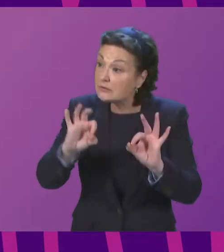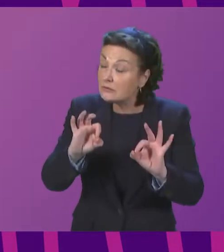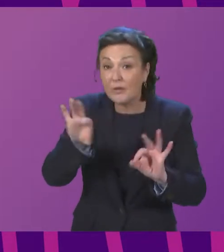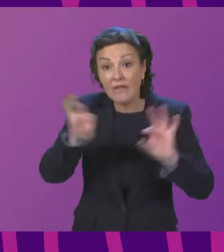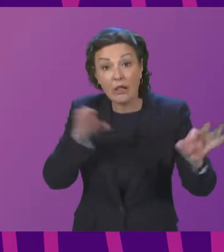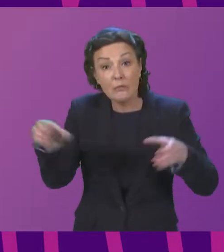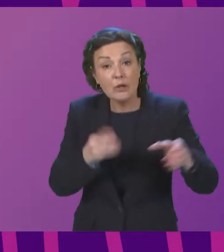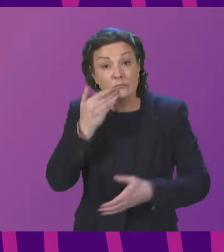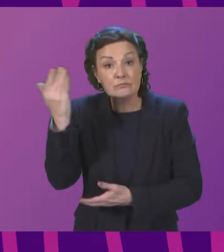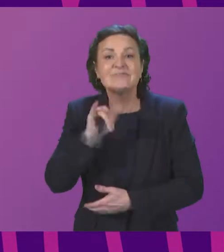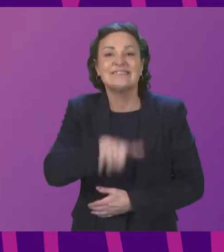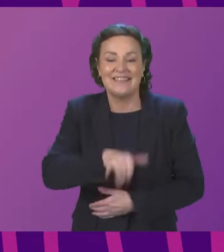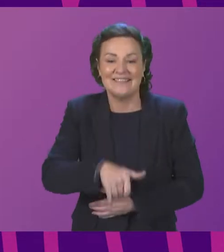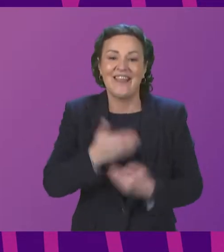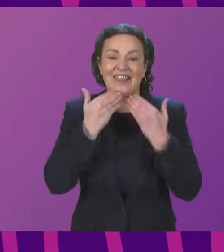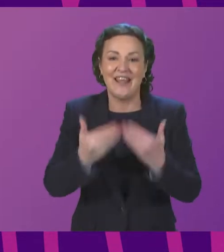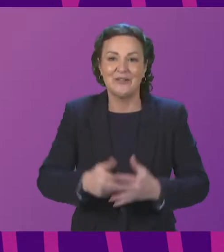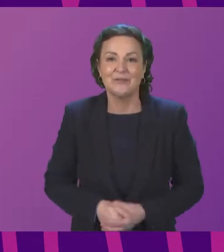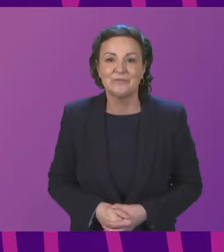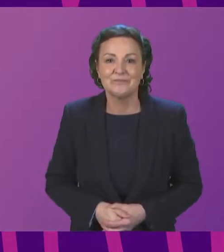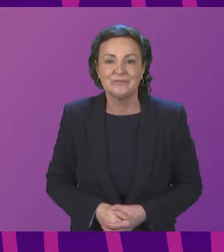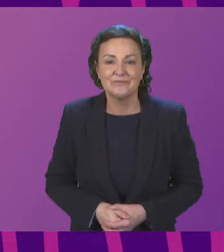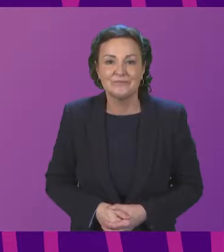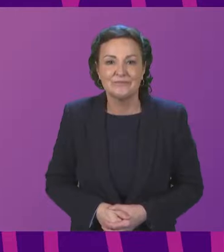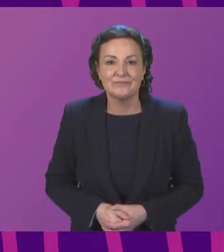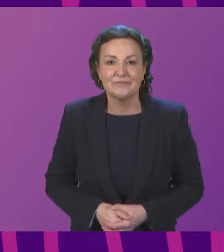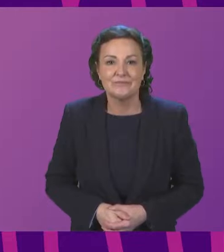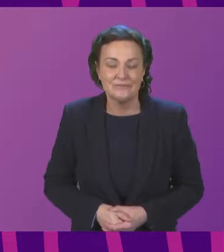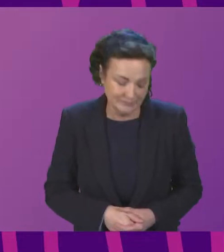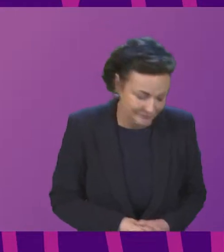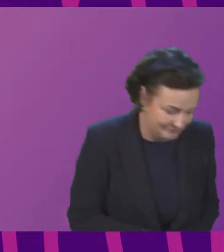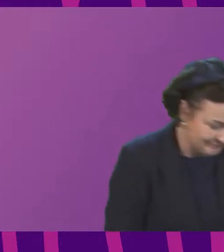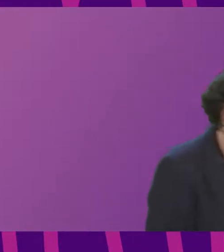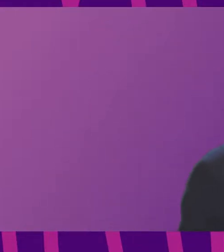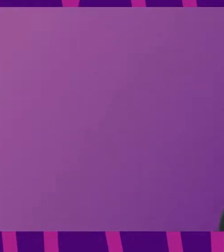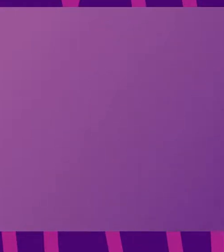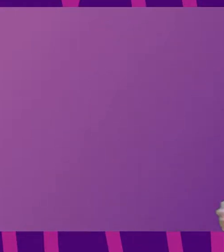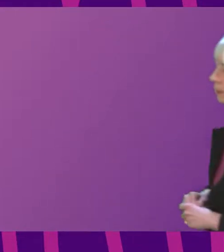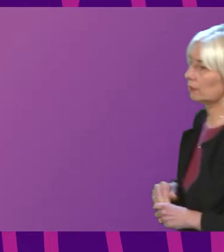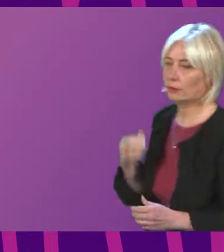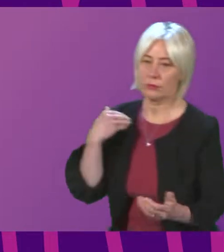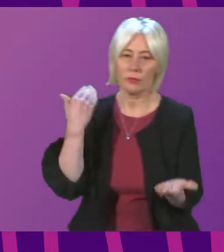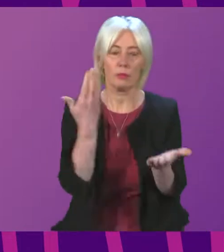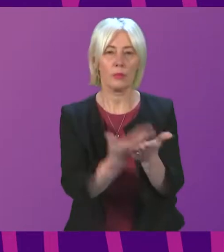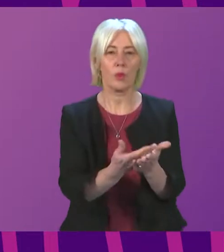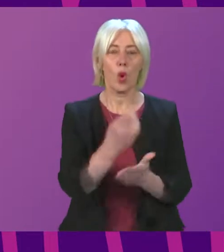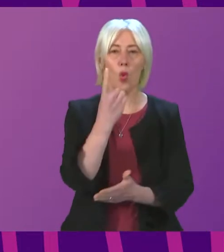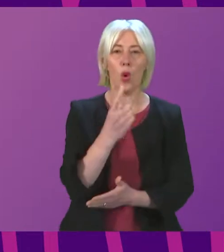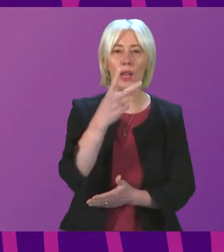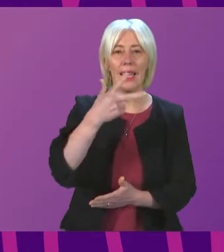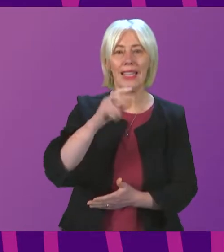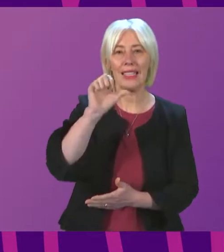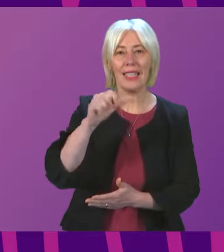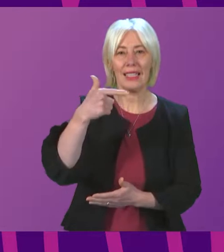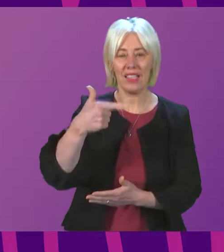we are thank you um petition number one eight six seven uh to establish a new national qualification